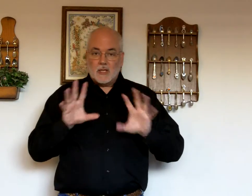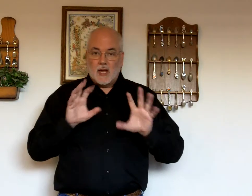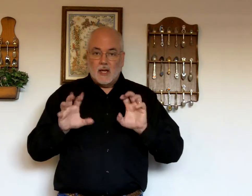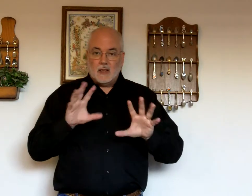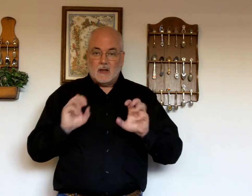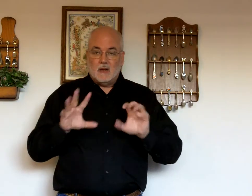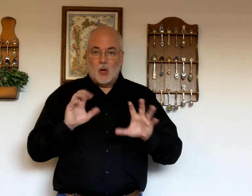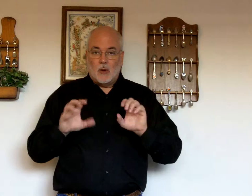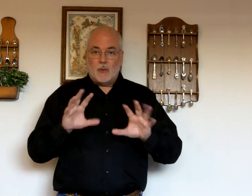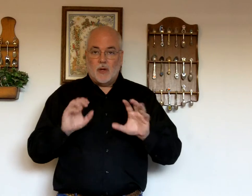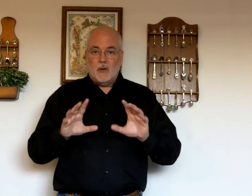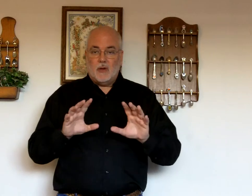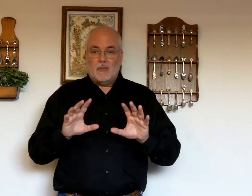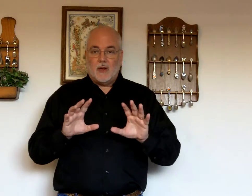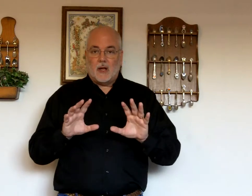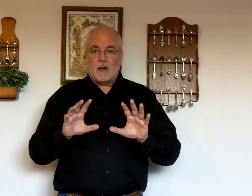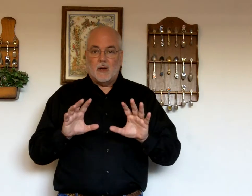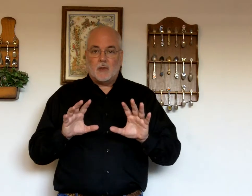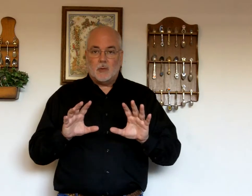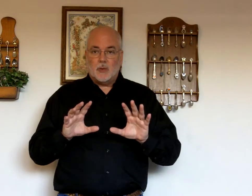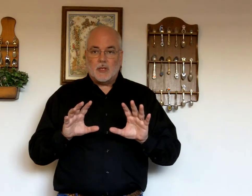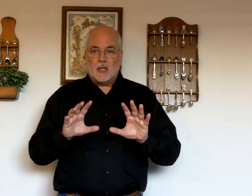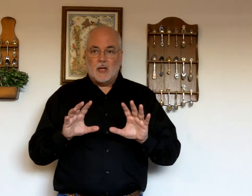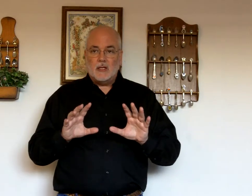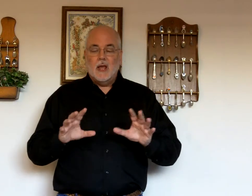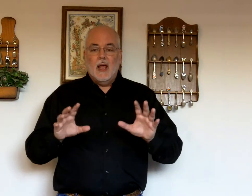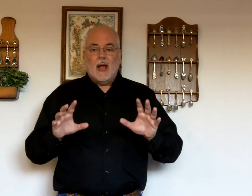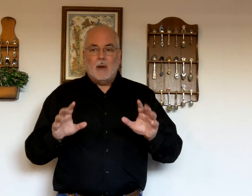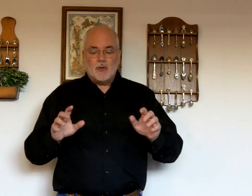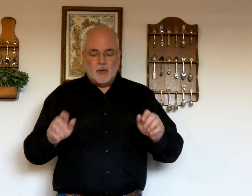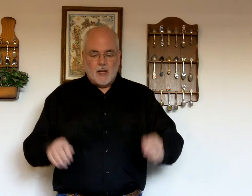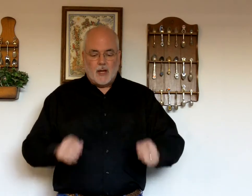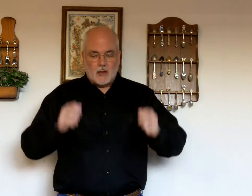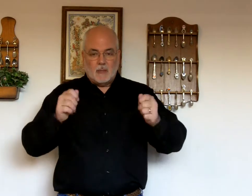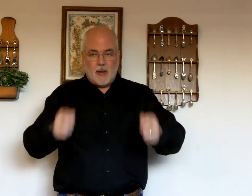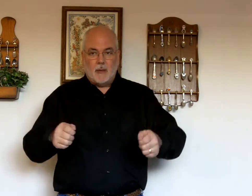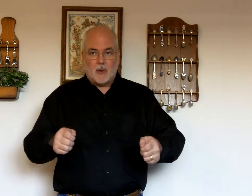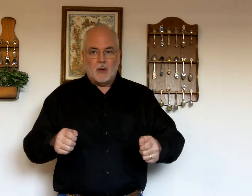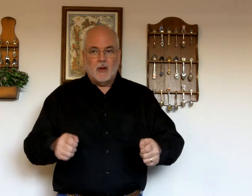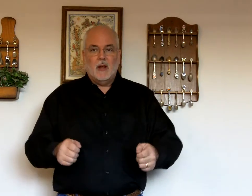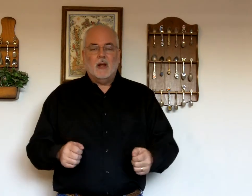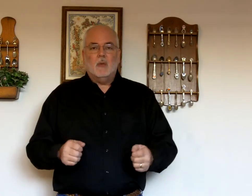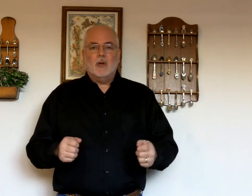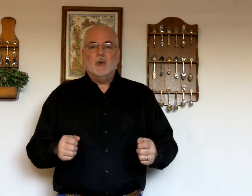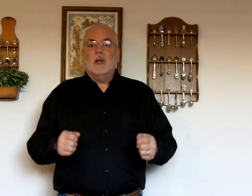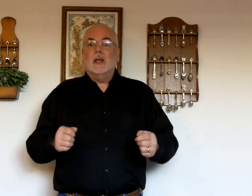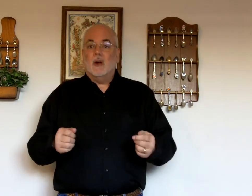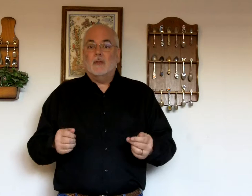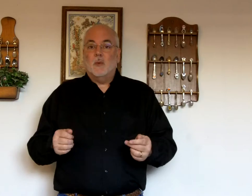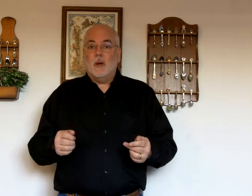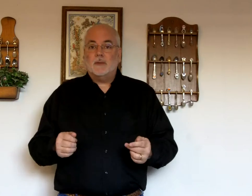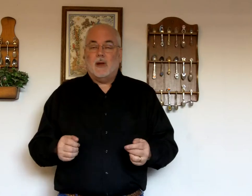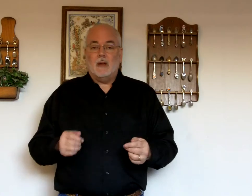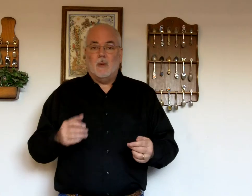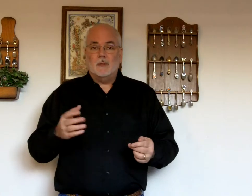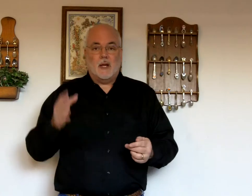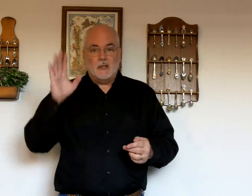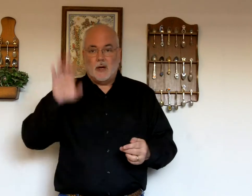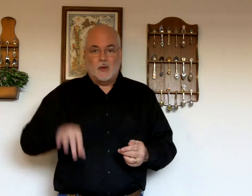sign going pretty good you feel like you're comfortable with the sign I want you to take paper which you can get off the website the website has got all the